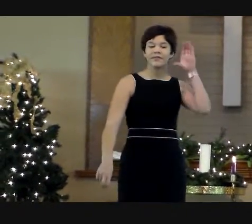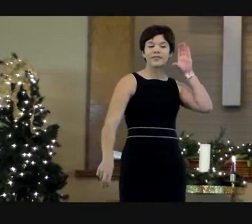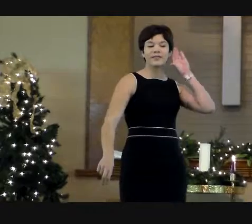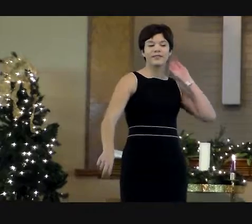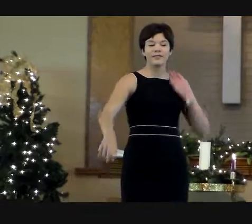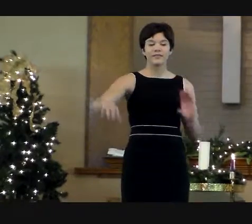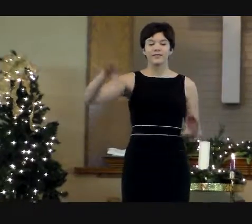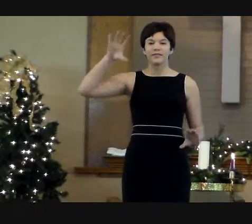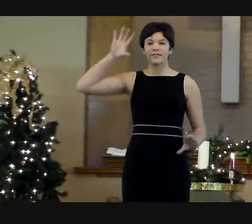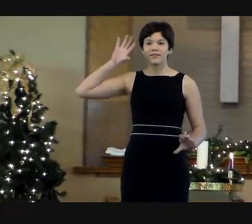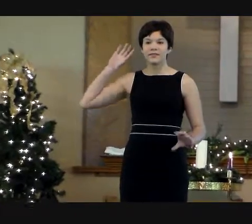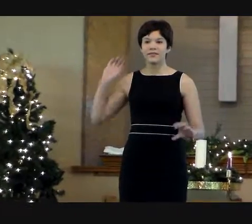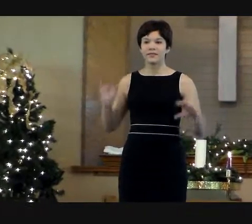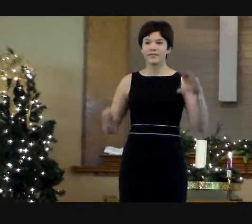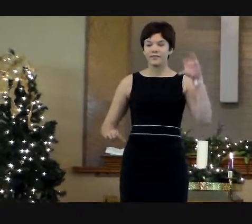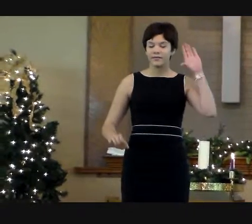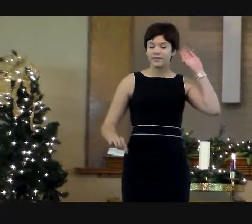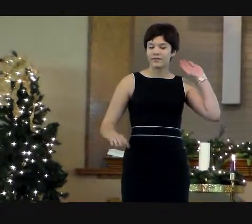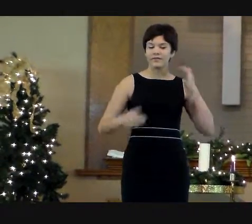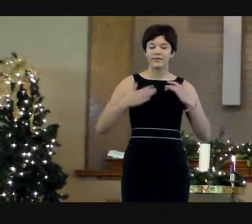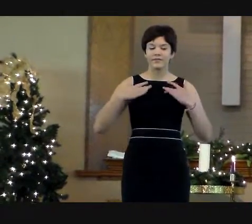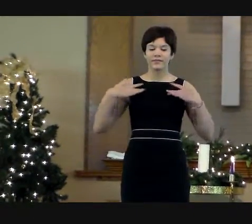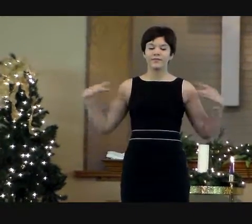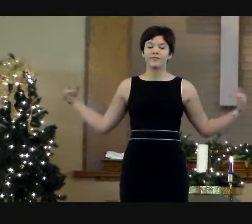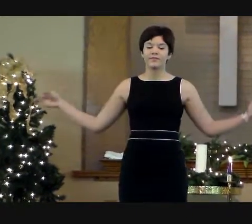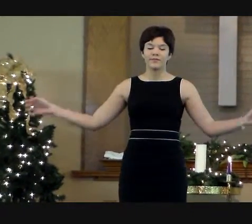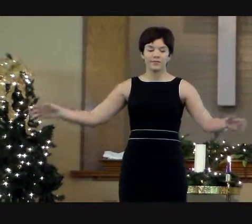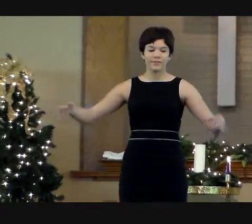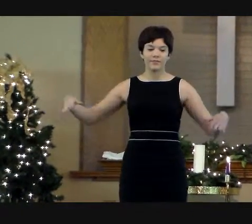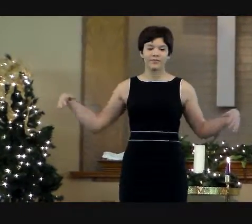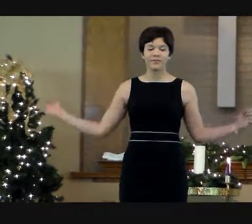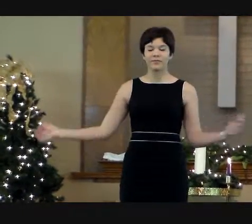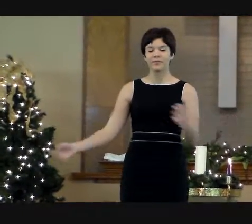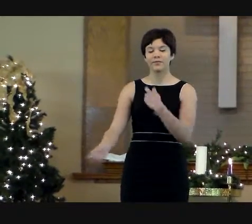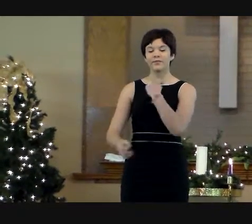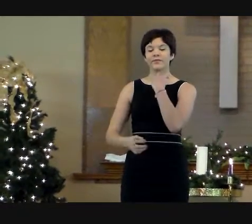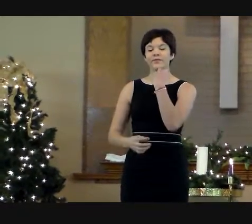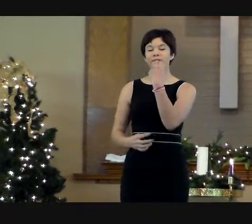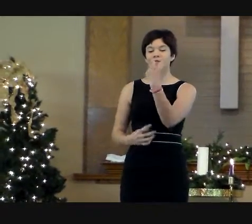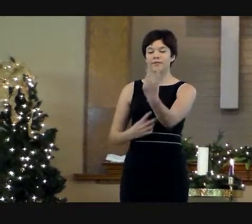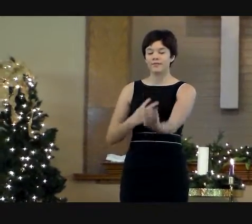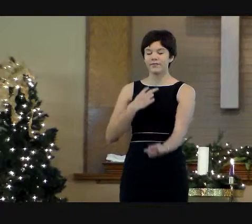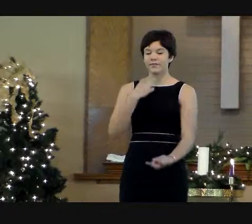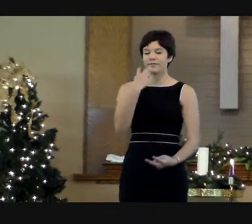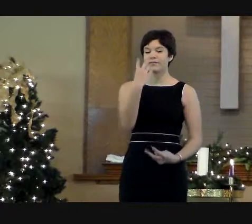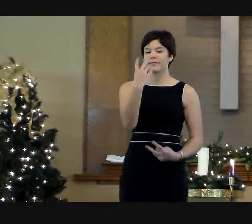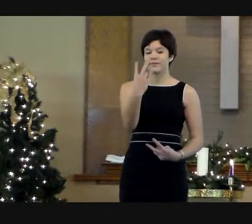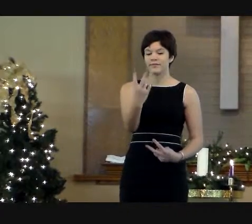hear the angels' voices.